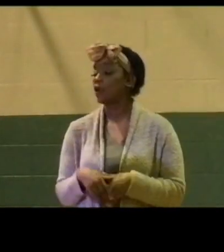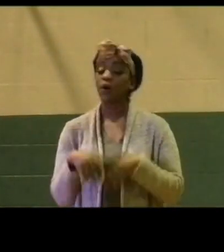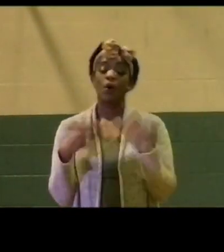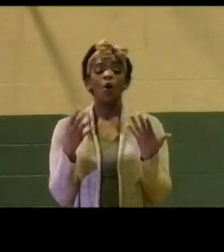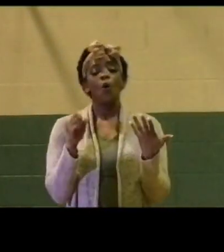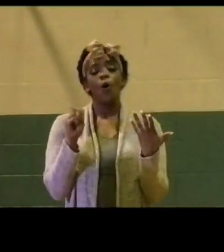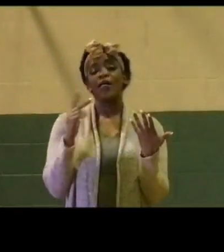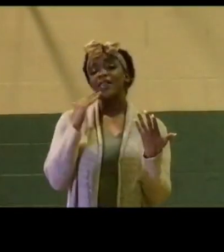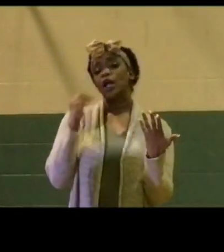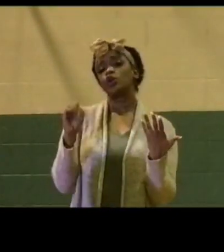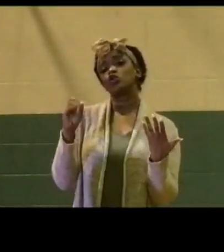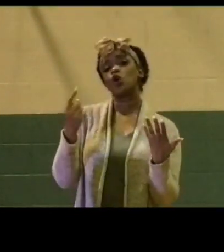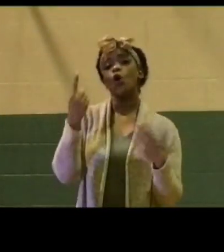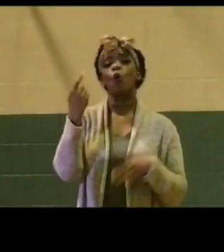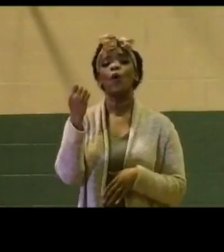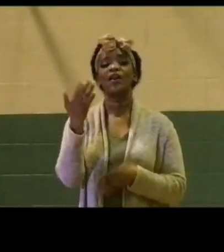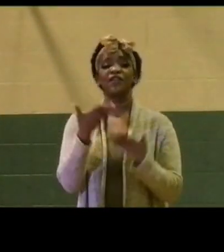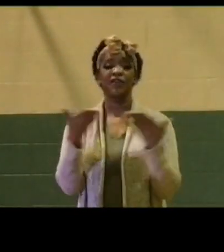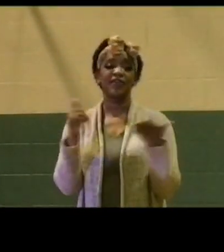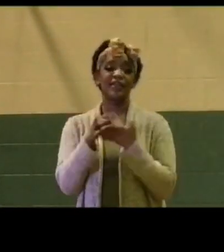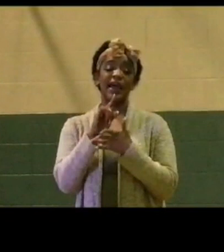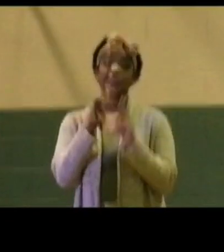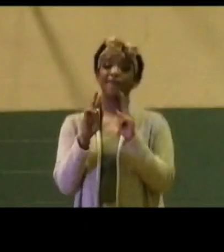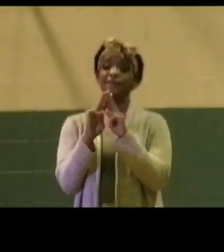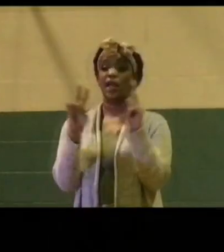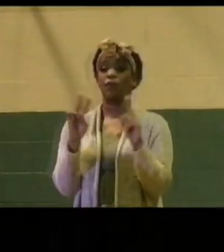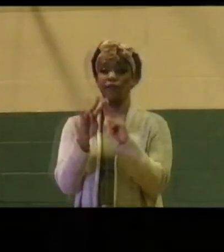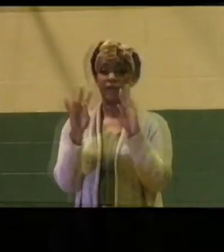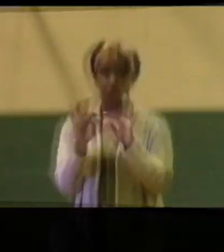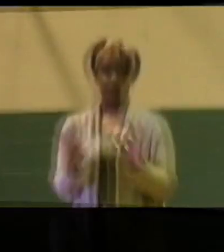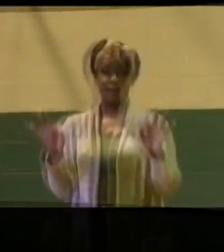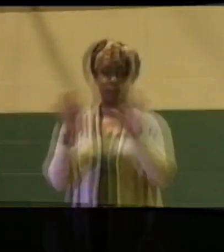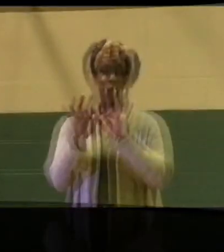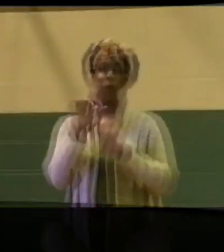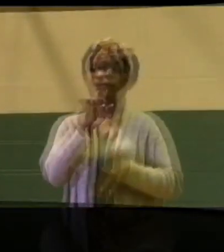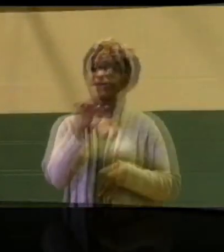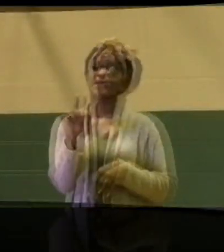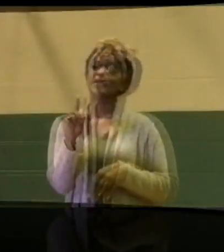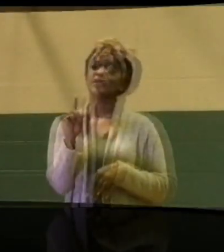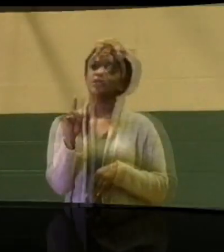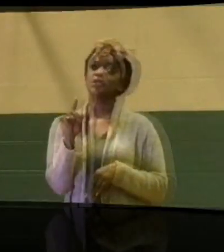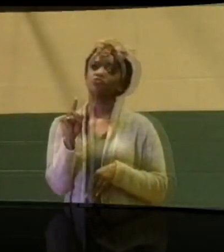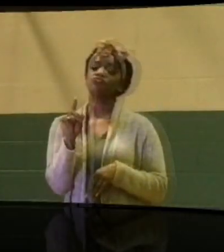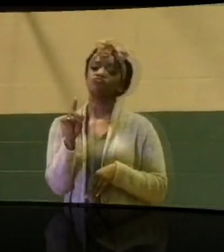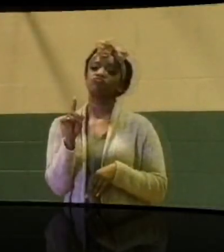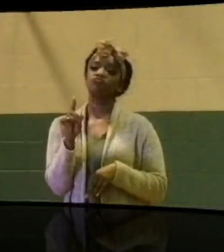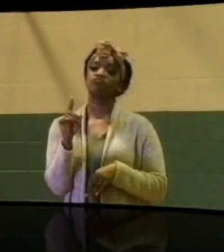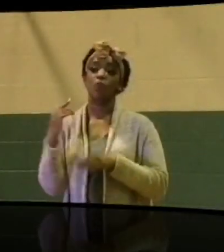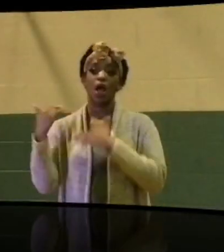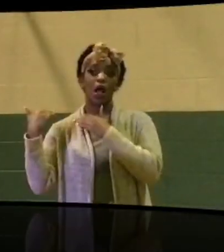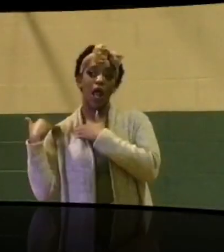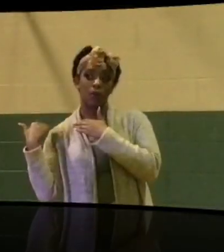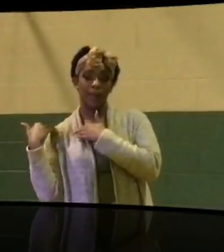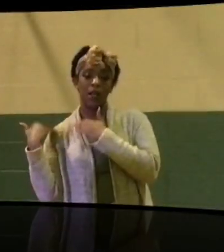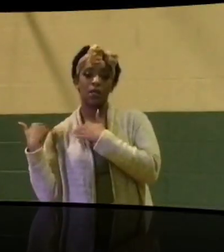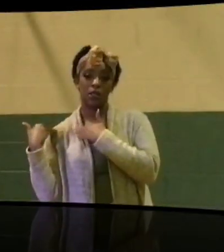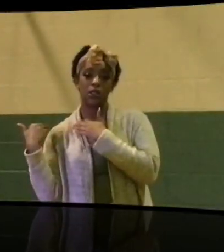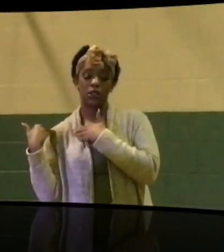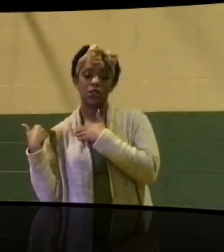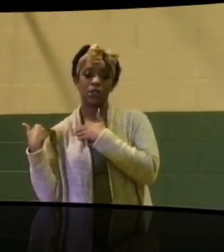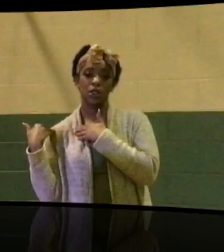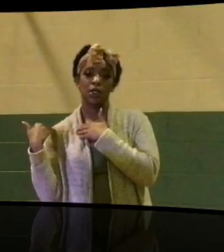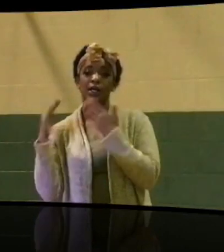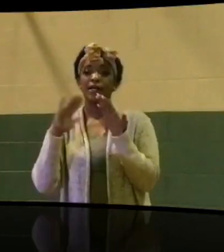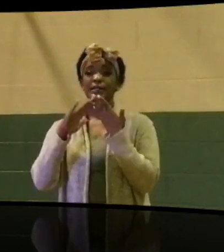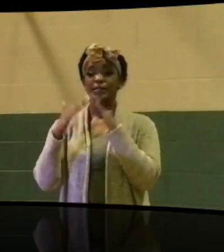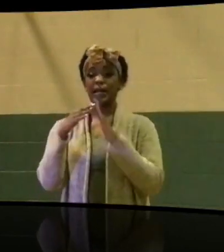one of the things that is very, very important is accountability. The city council